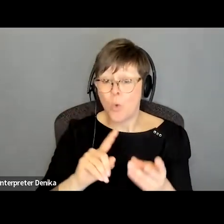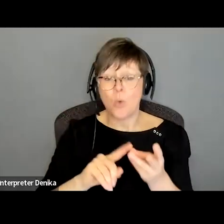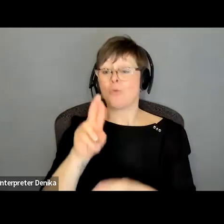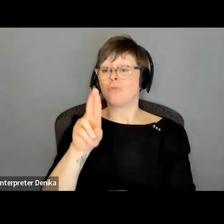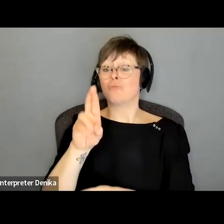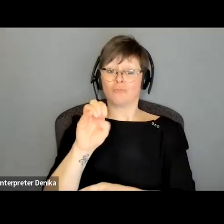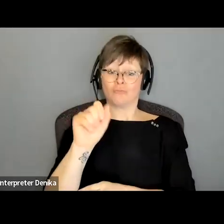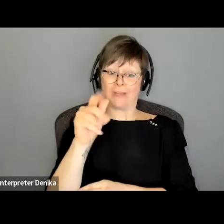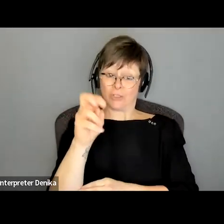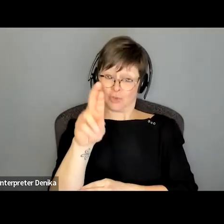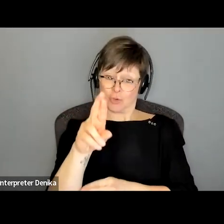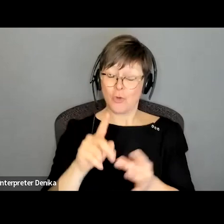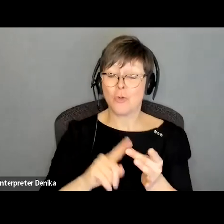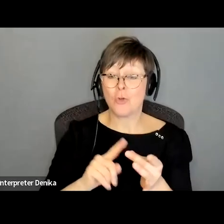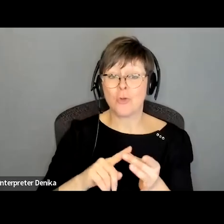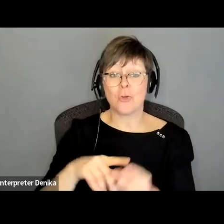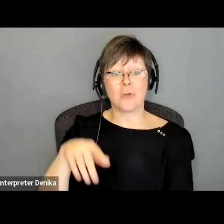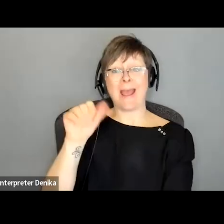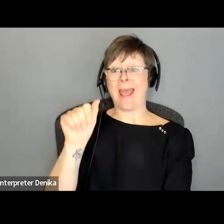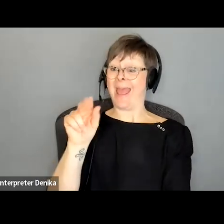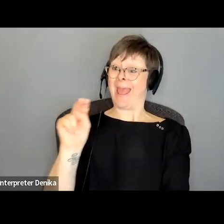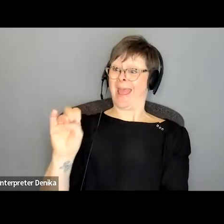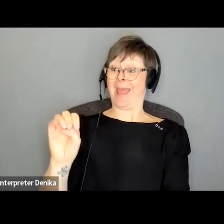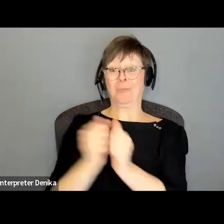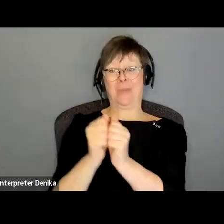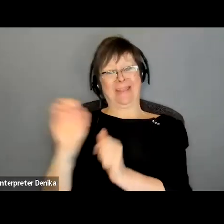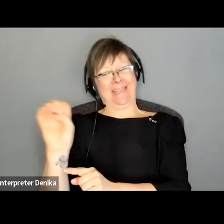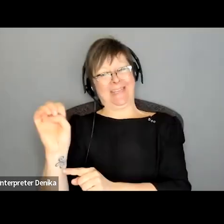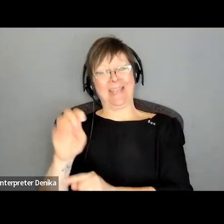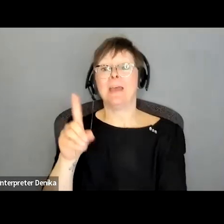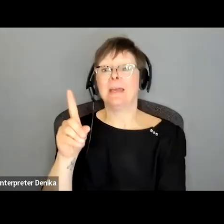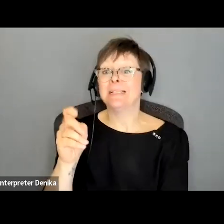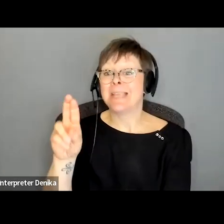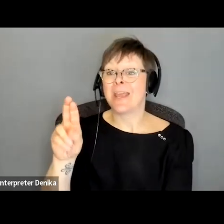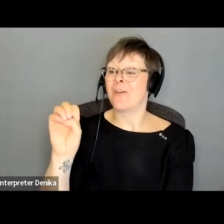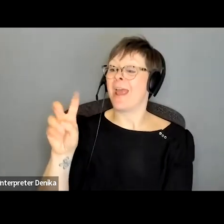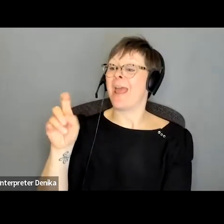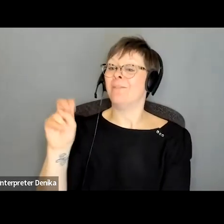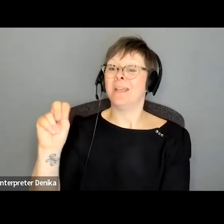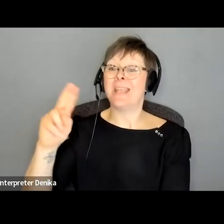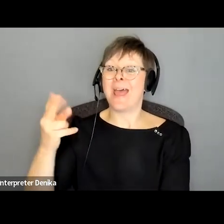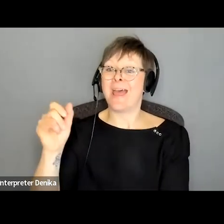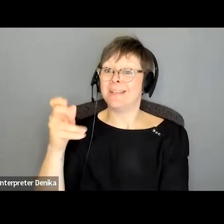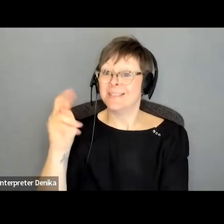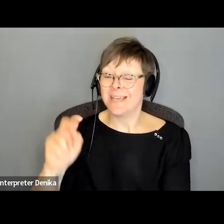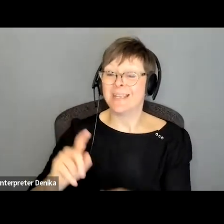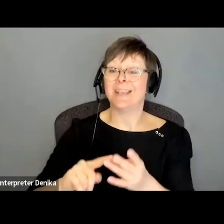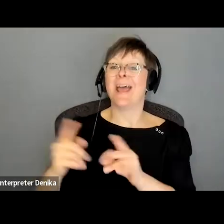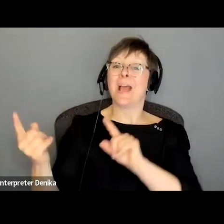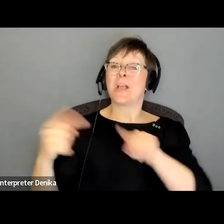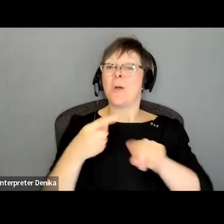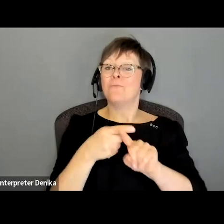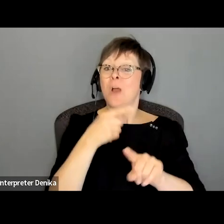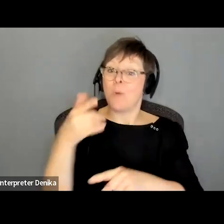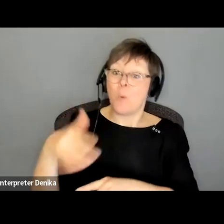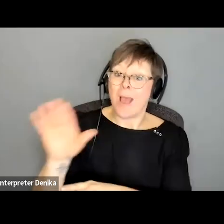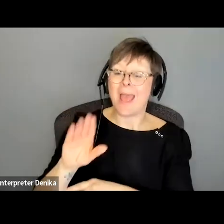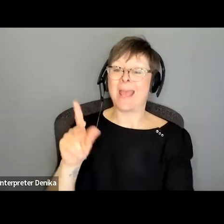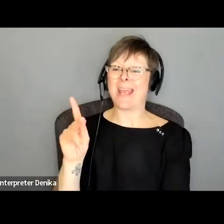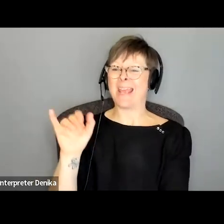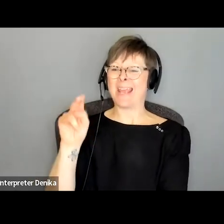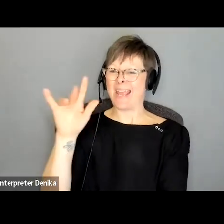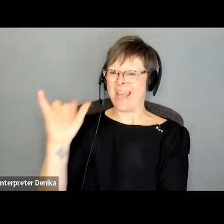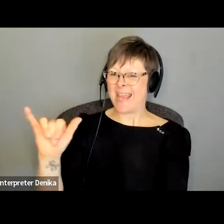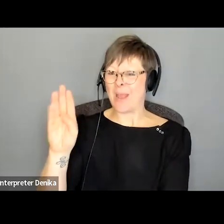and with an e dear evan hansen come from away kinky boots les miserables